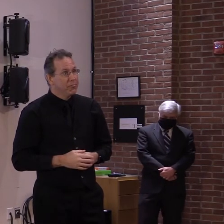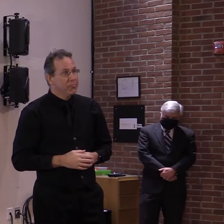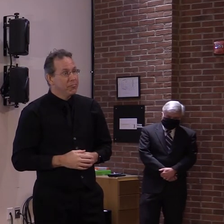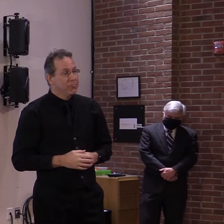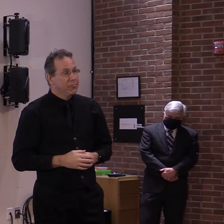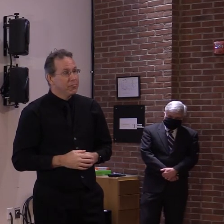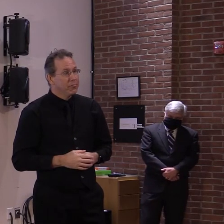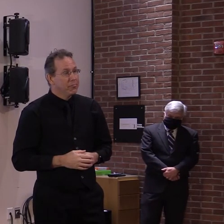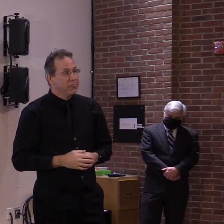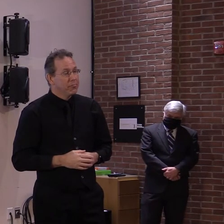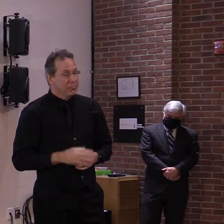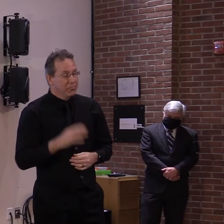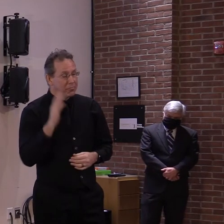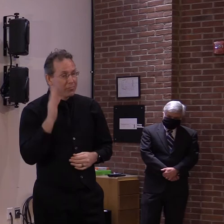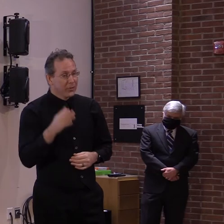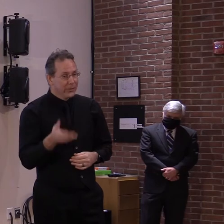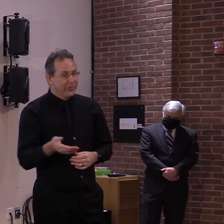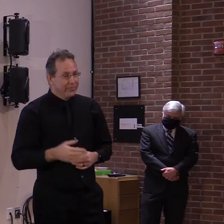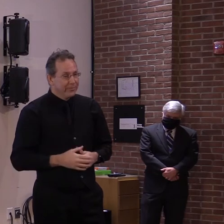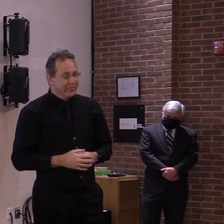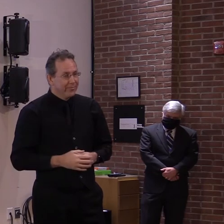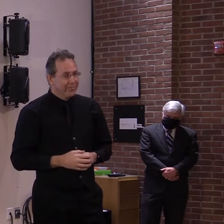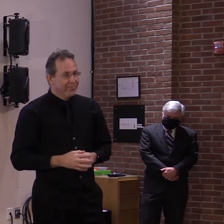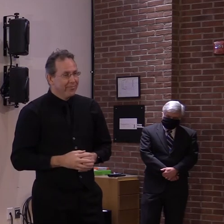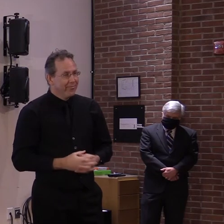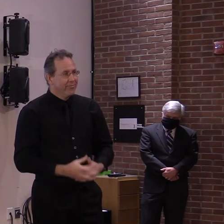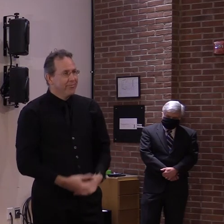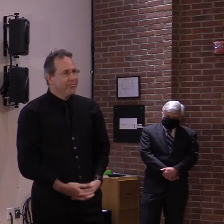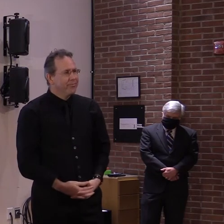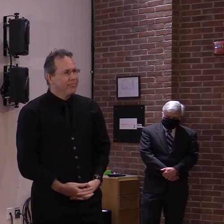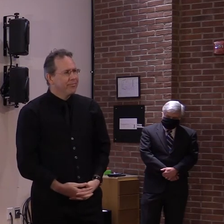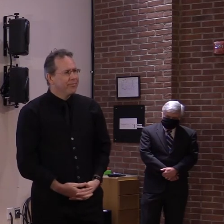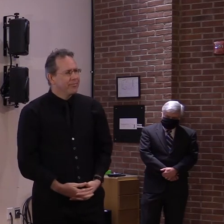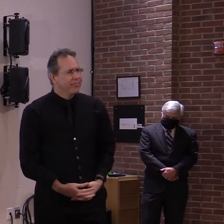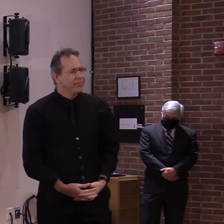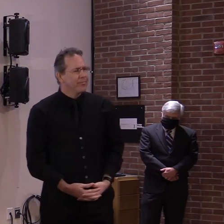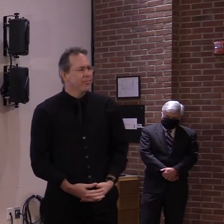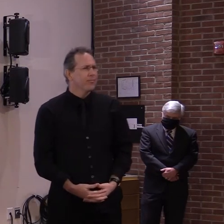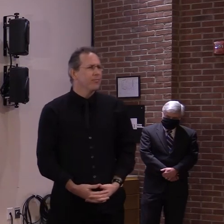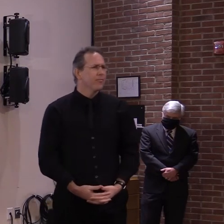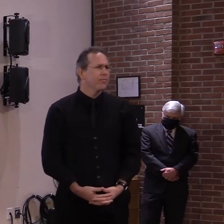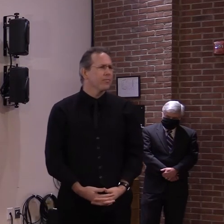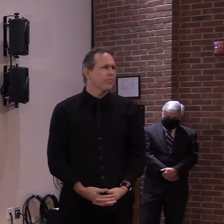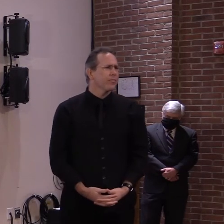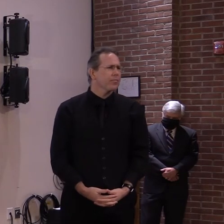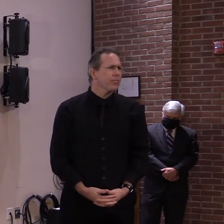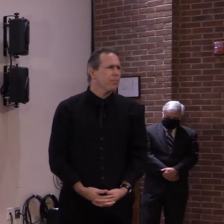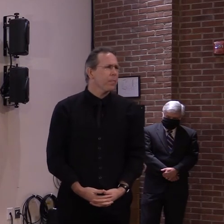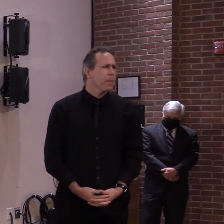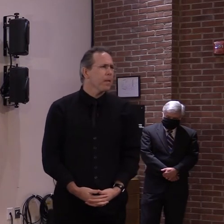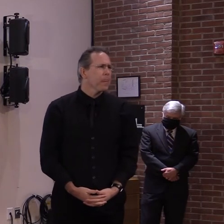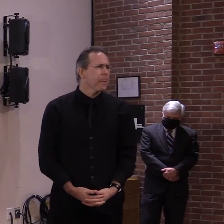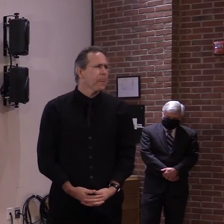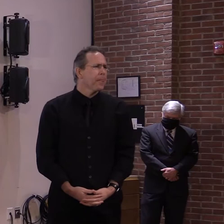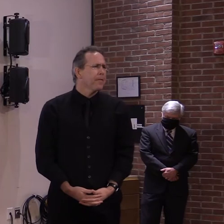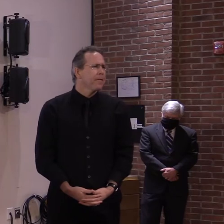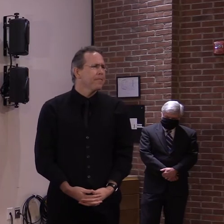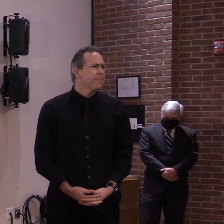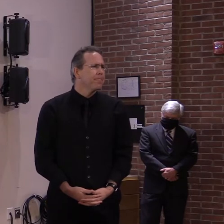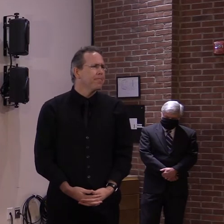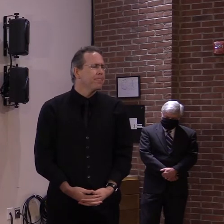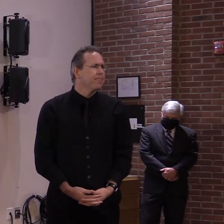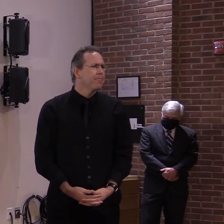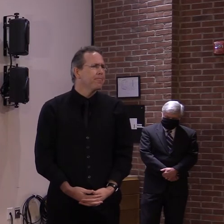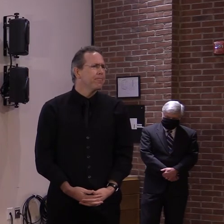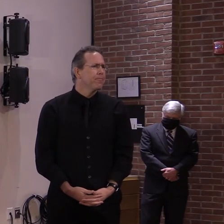Hi, this is Ann Galloway. Governor, um, I have a question about recent events. Senator Lisa Murkowski